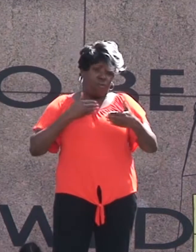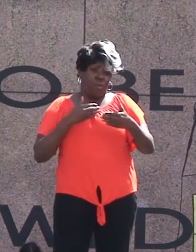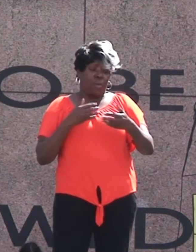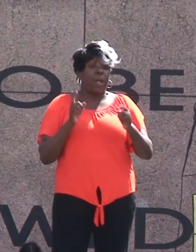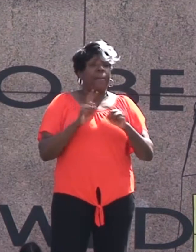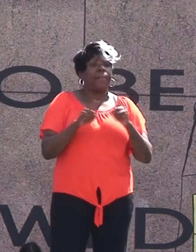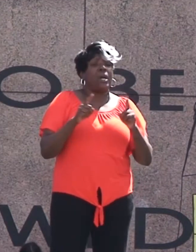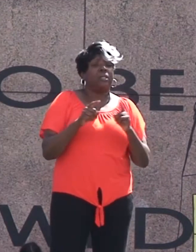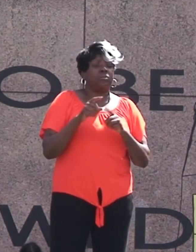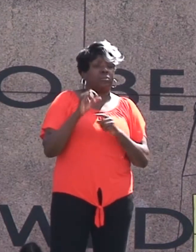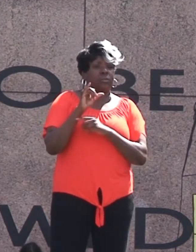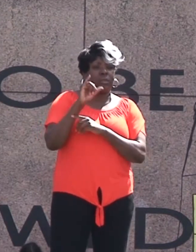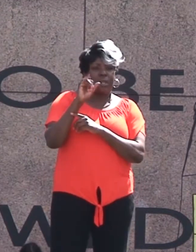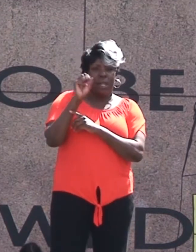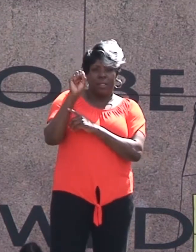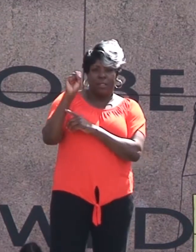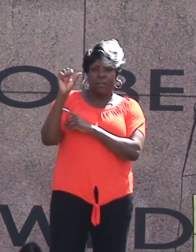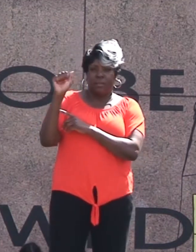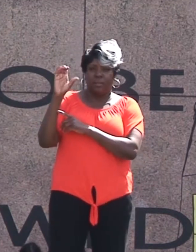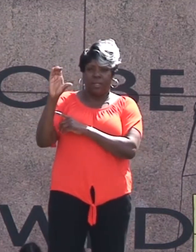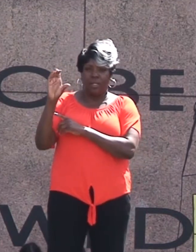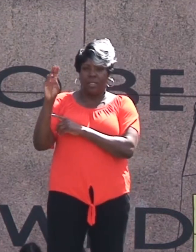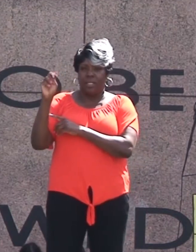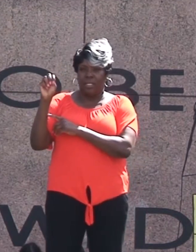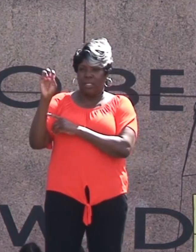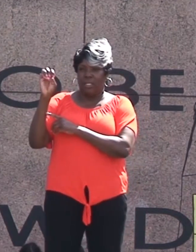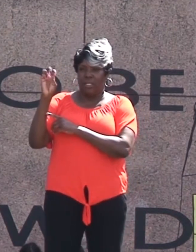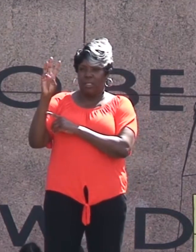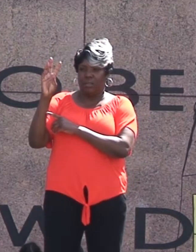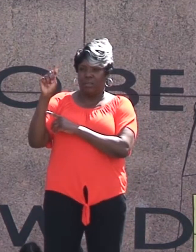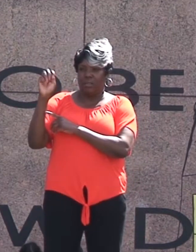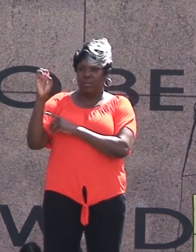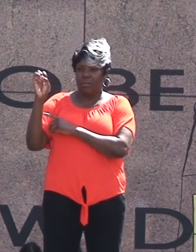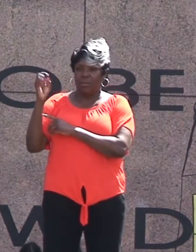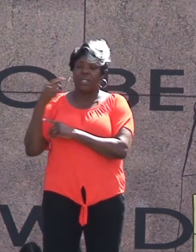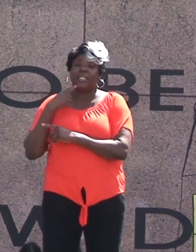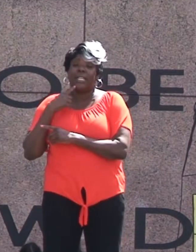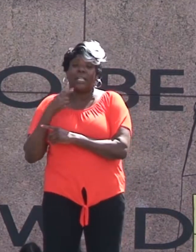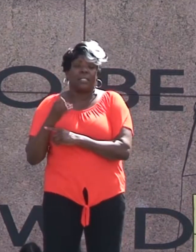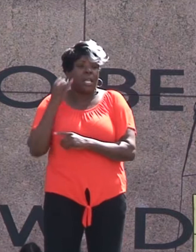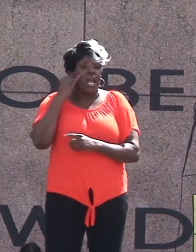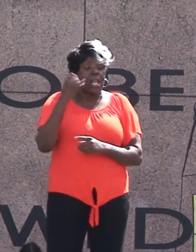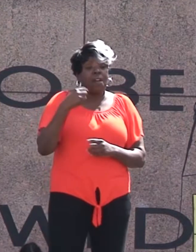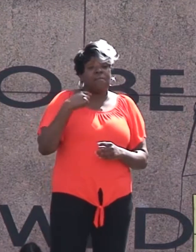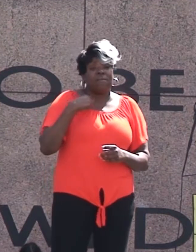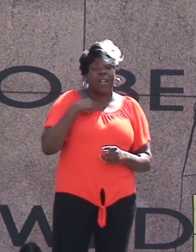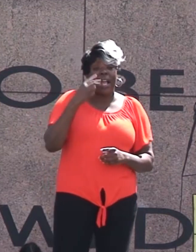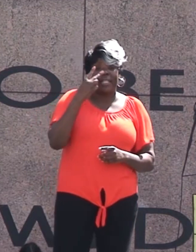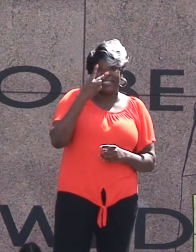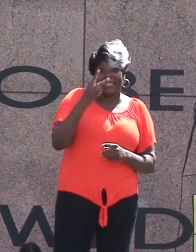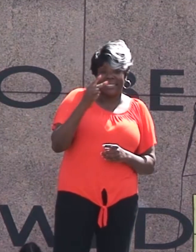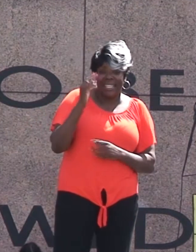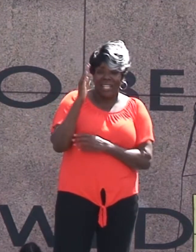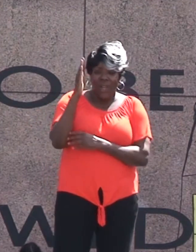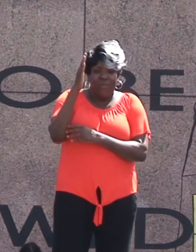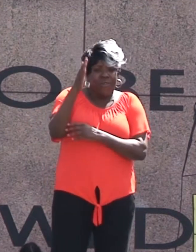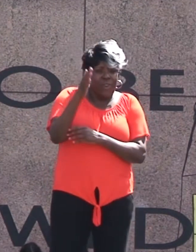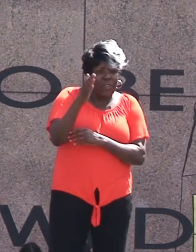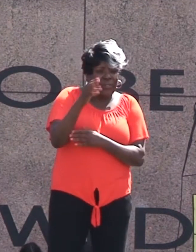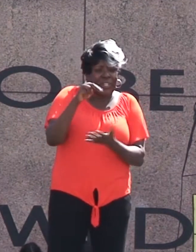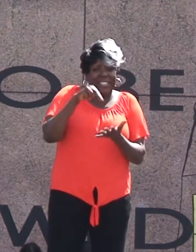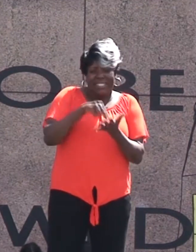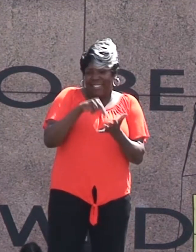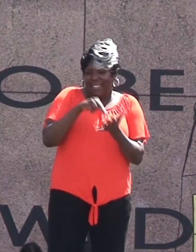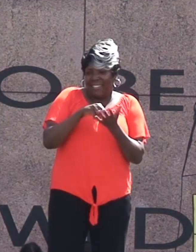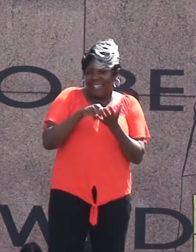Who once said That I have seen further It is by standing on the shoulders of giants I I love